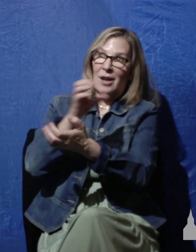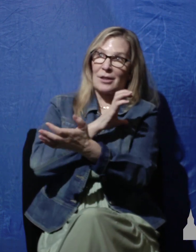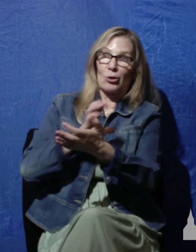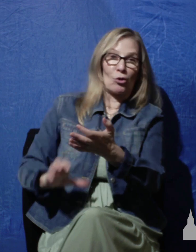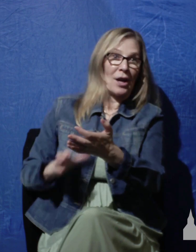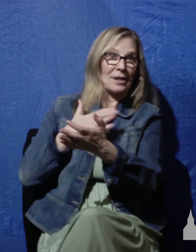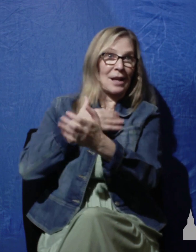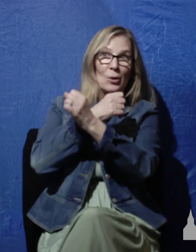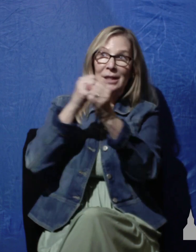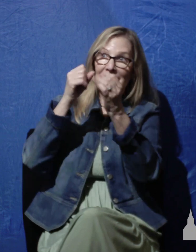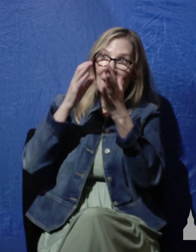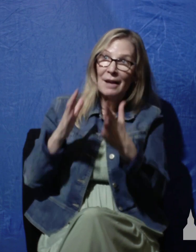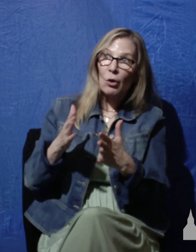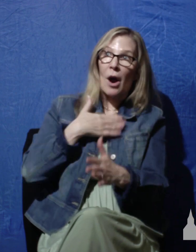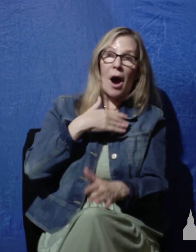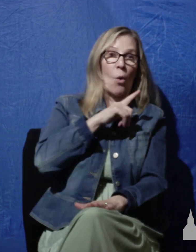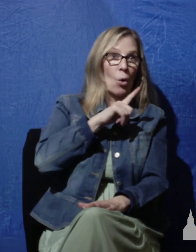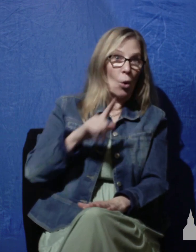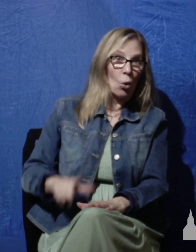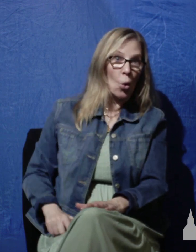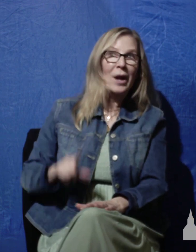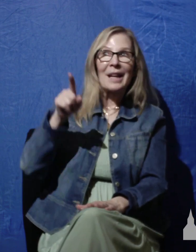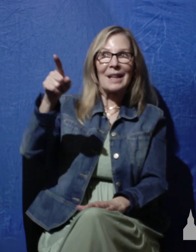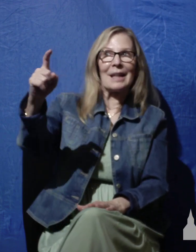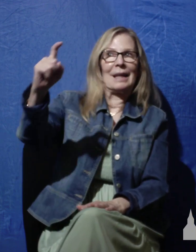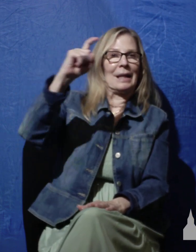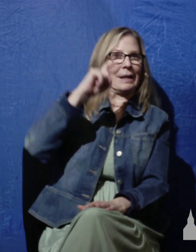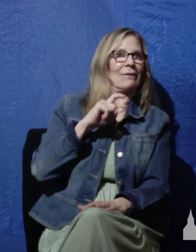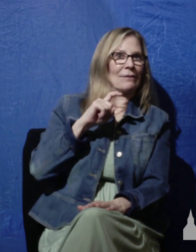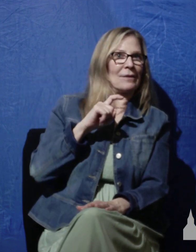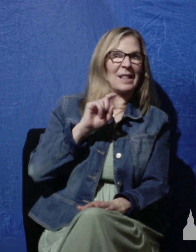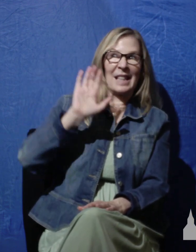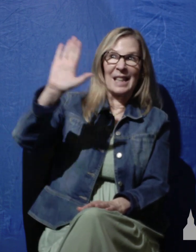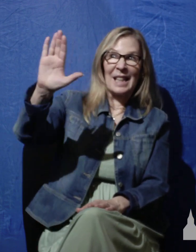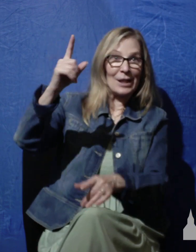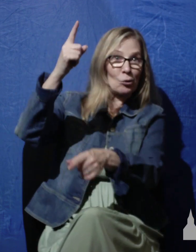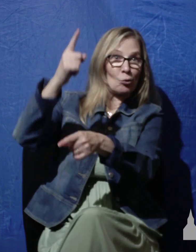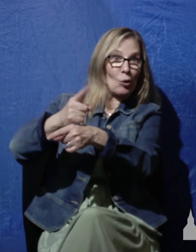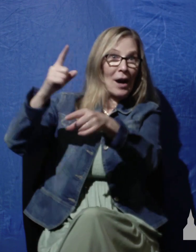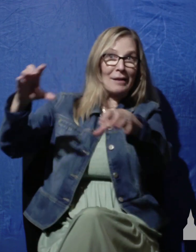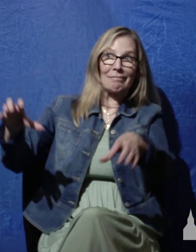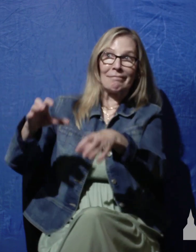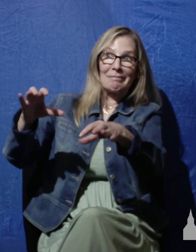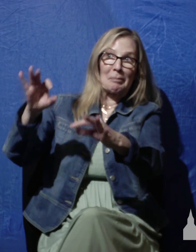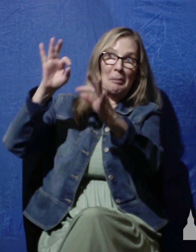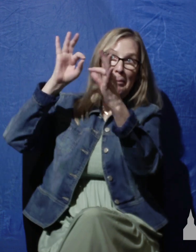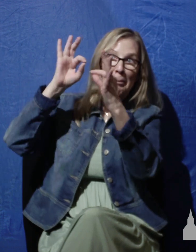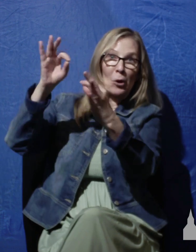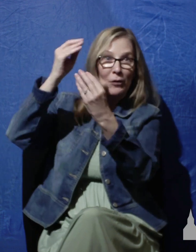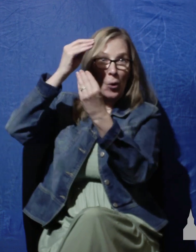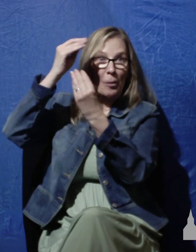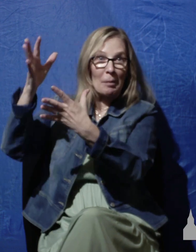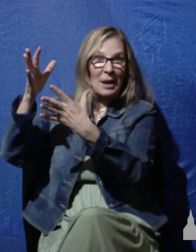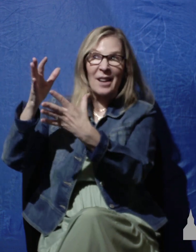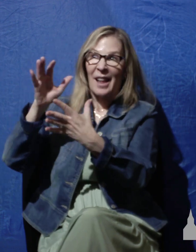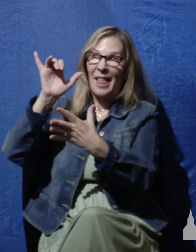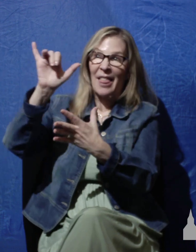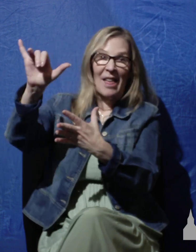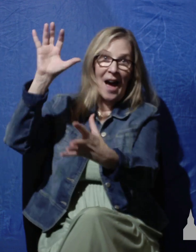our Savior and Lord, he imputes, he credits Christ's righteousness of perfect obedience to the law of God. He credits that